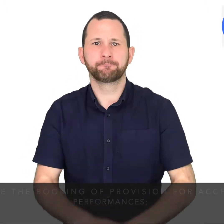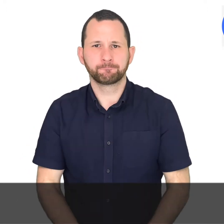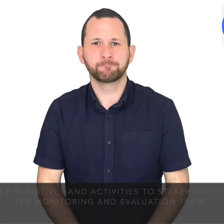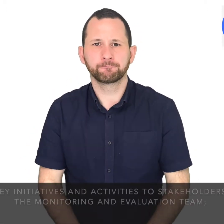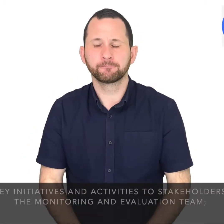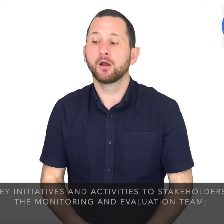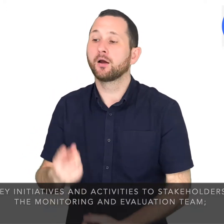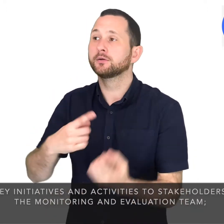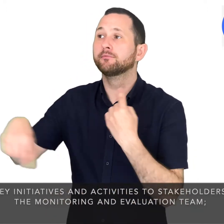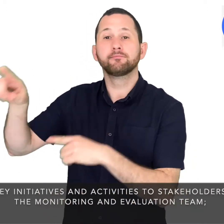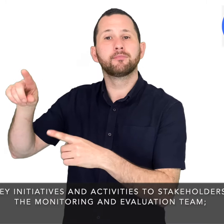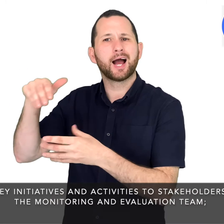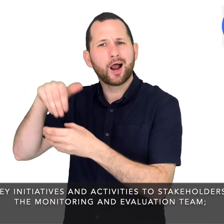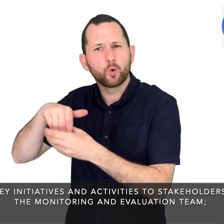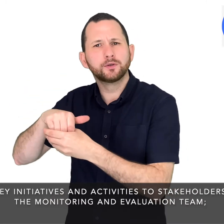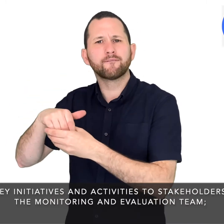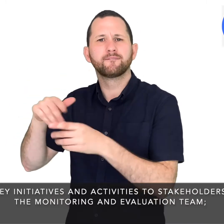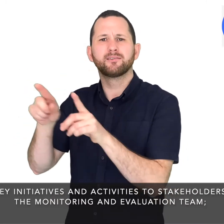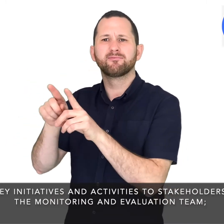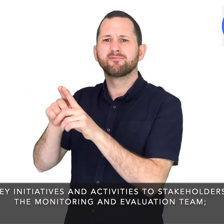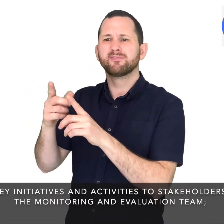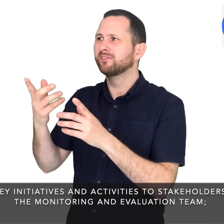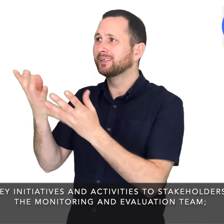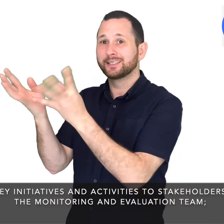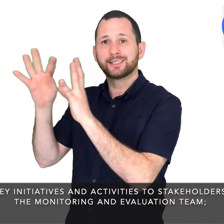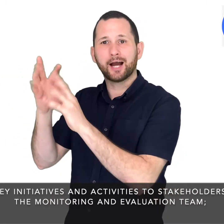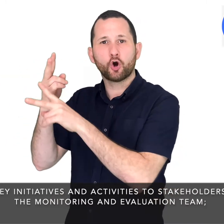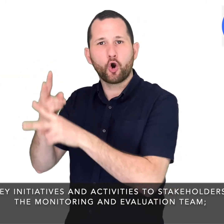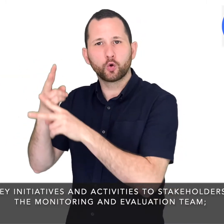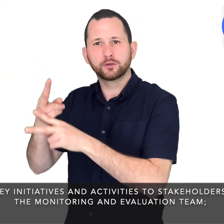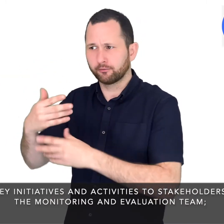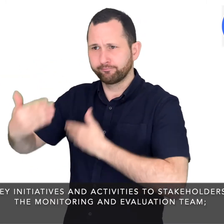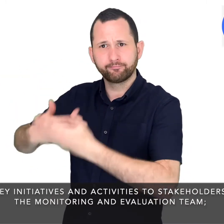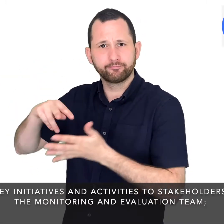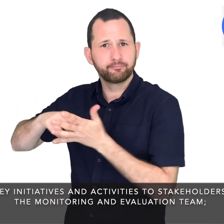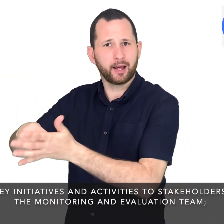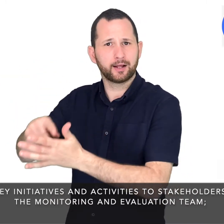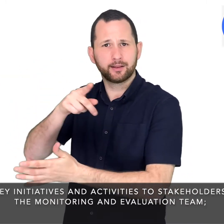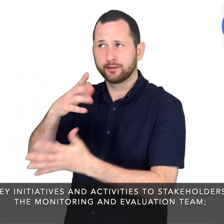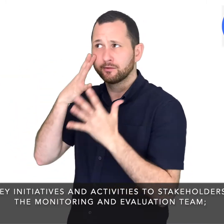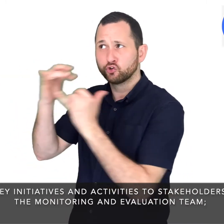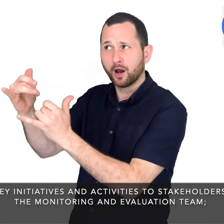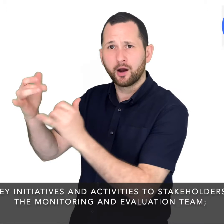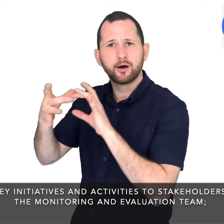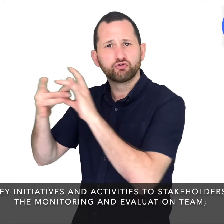Report key initiatives and activities to stakeholders and to the monitoring and evaluation team